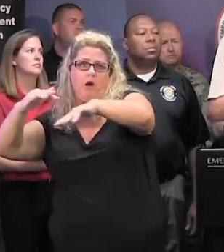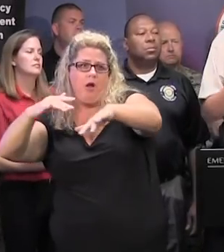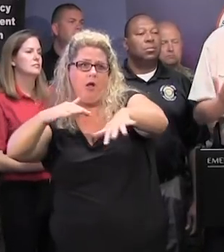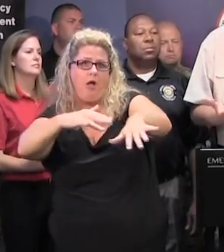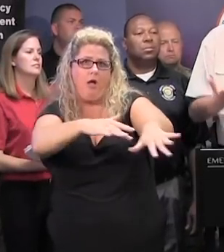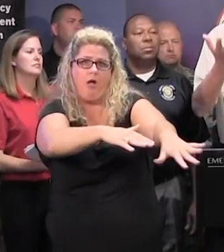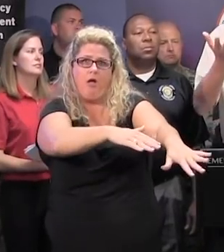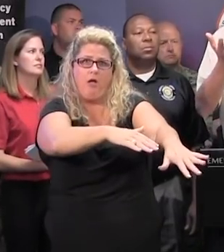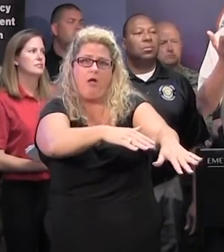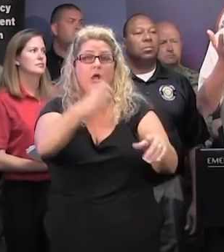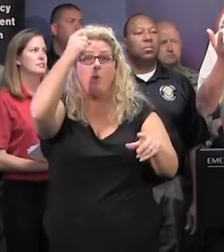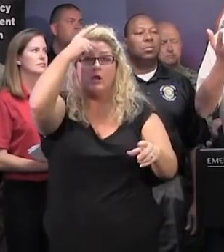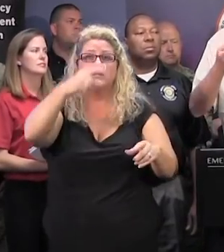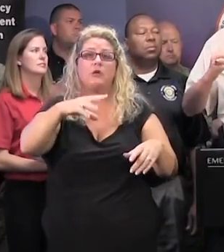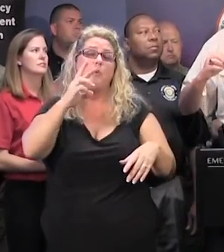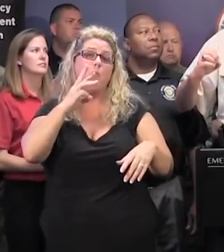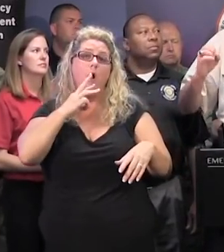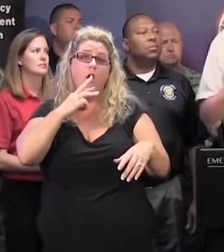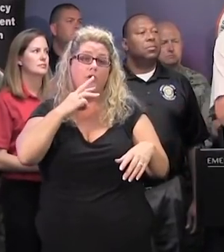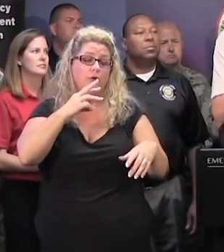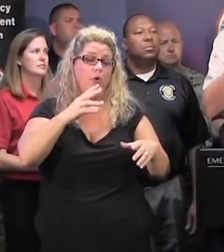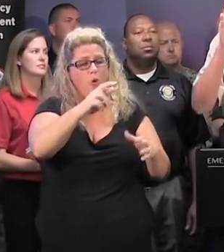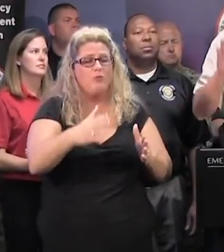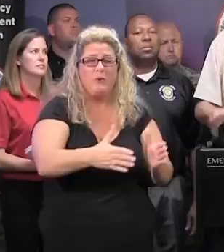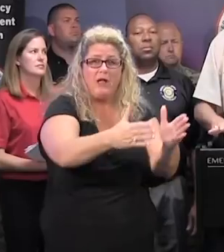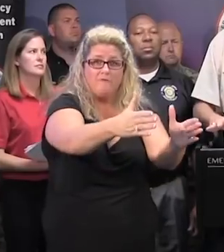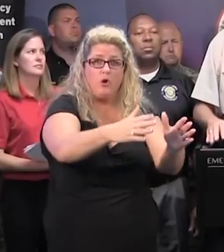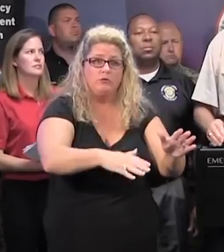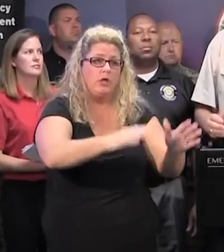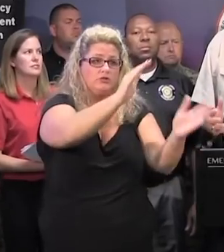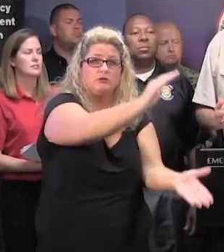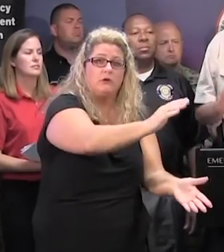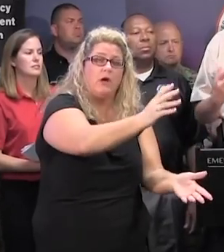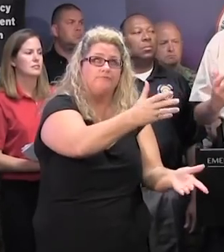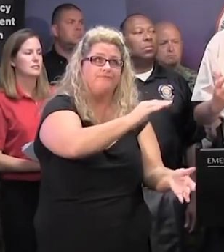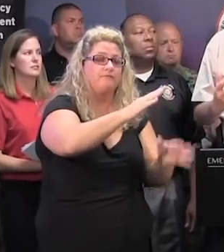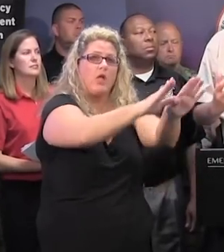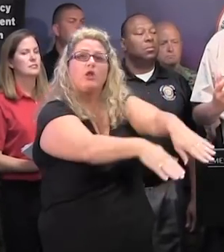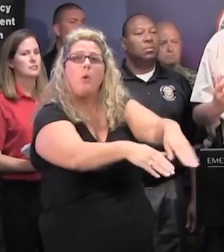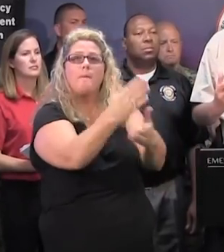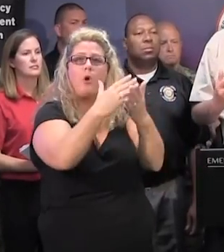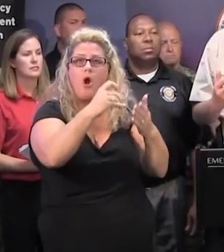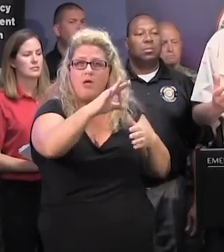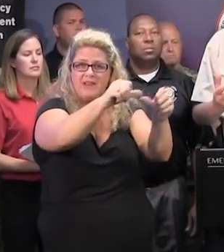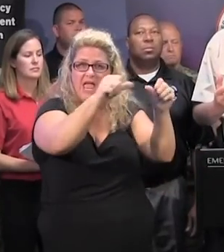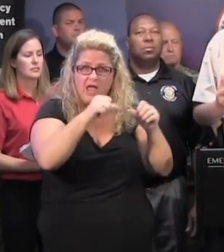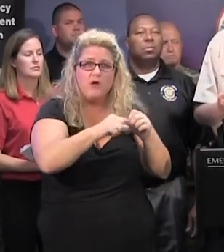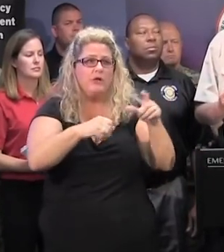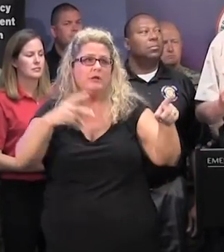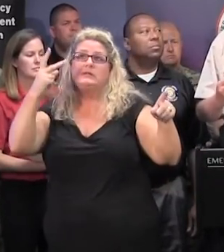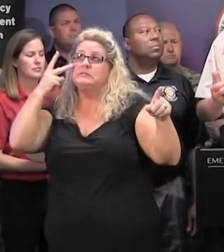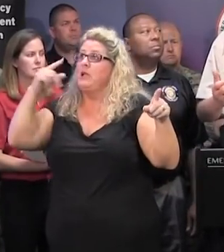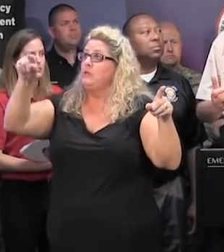the river downstream to go up temporarily. But that water will be flushed and the river will go back down. And then the whole system can take